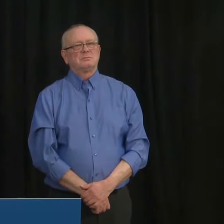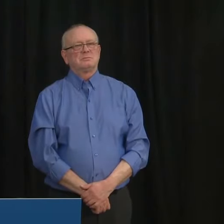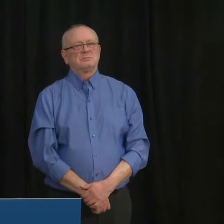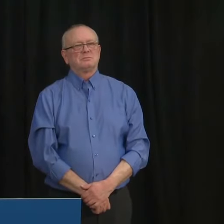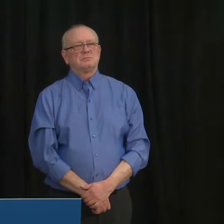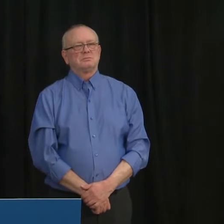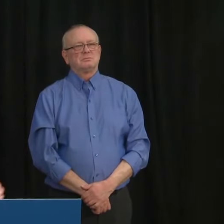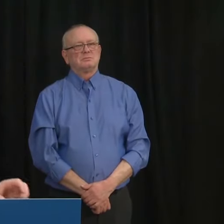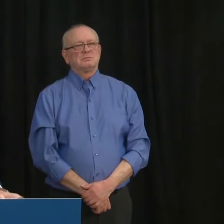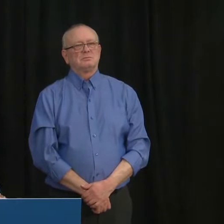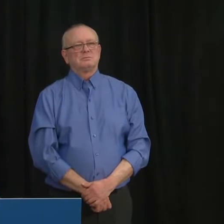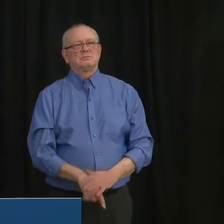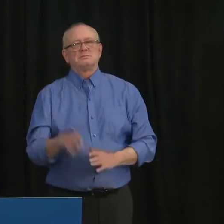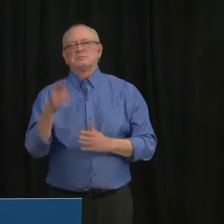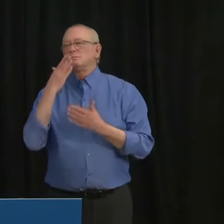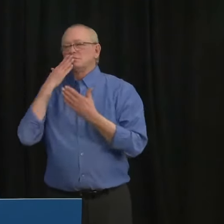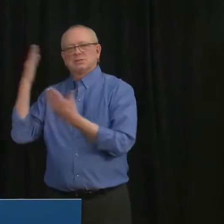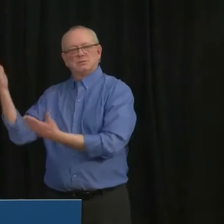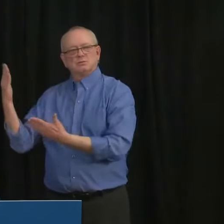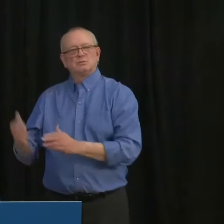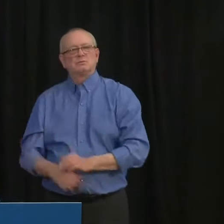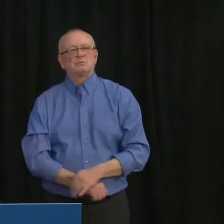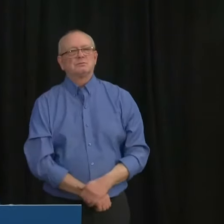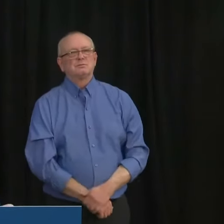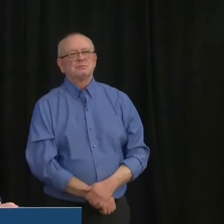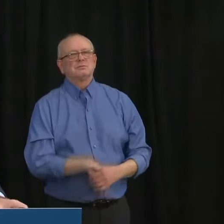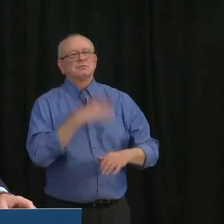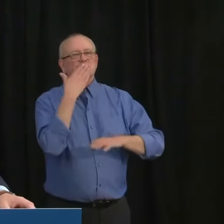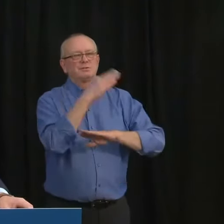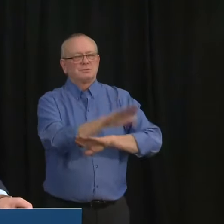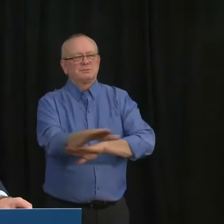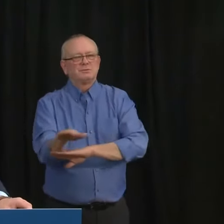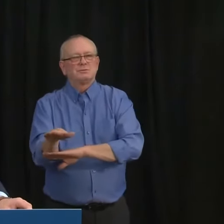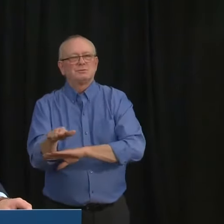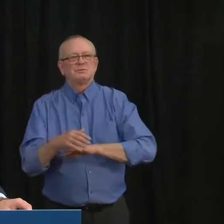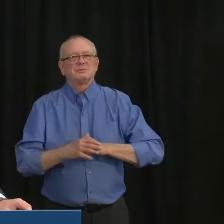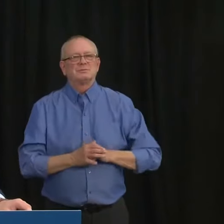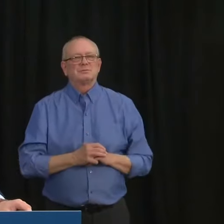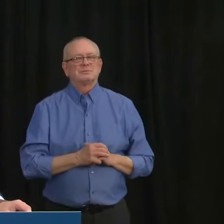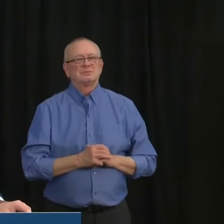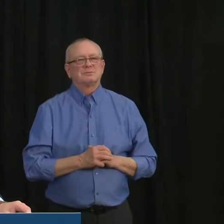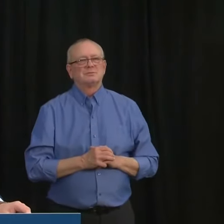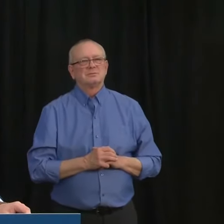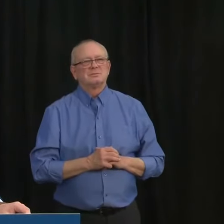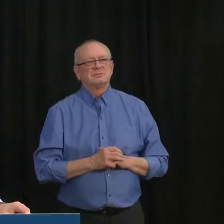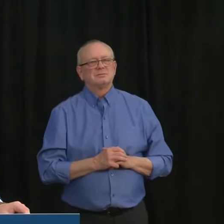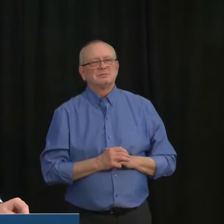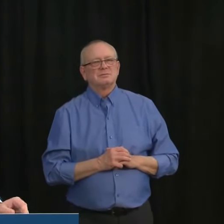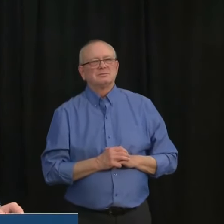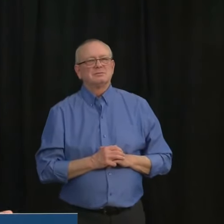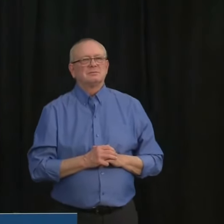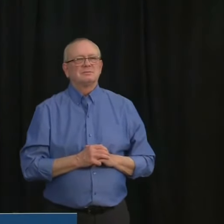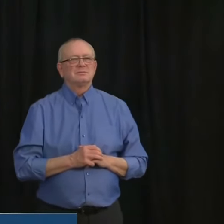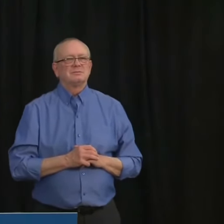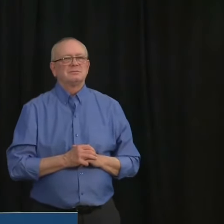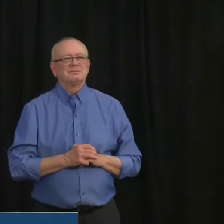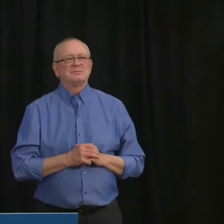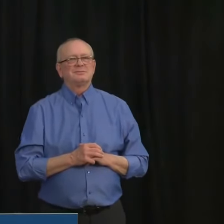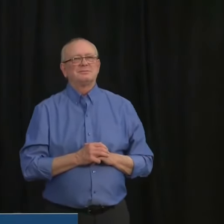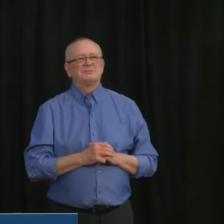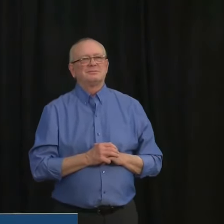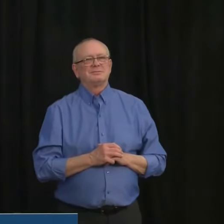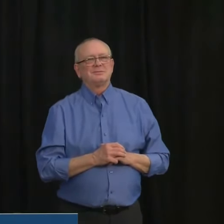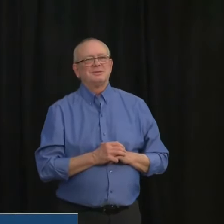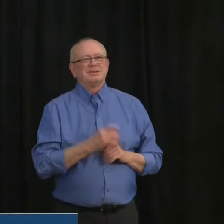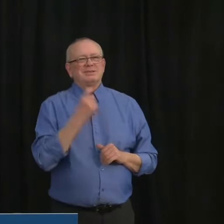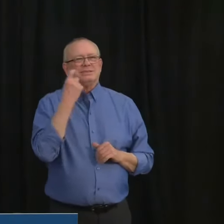Thank you Premier and good afternoon everyone. With in light of the the overview that Premier provided of